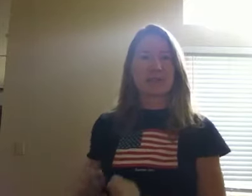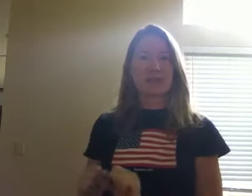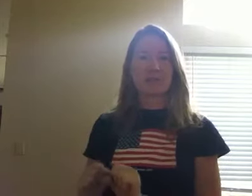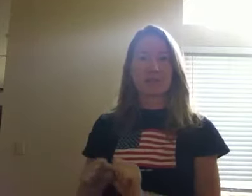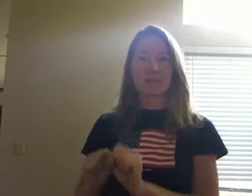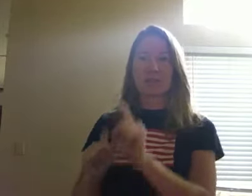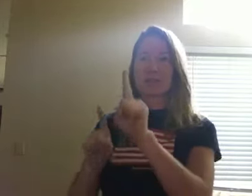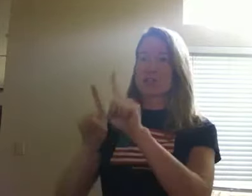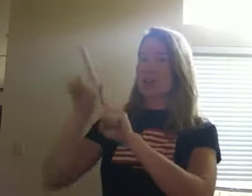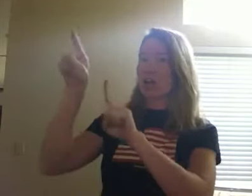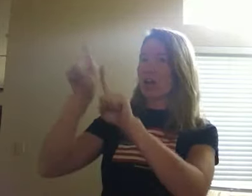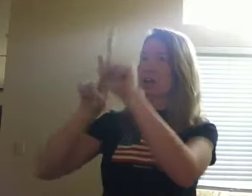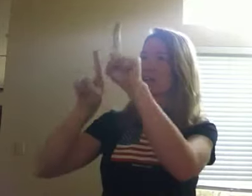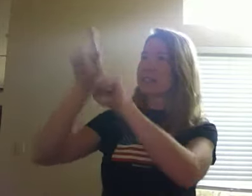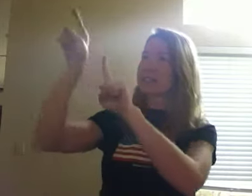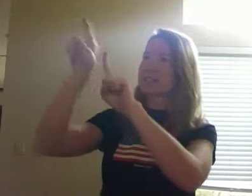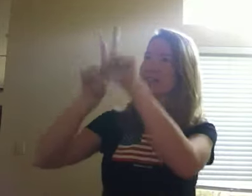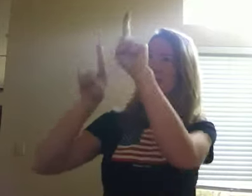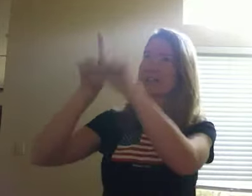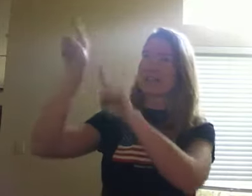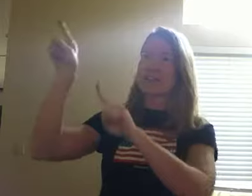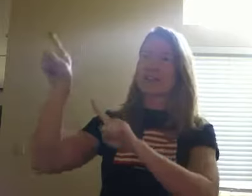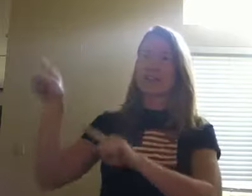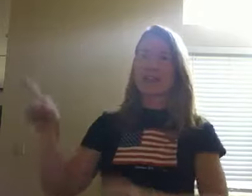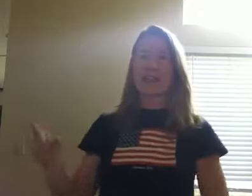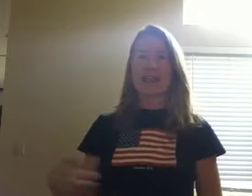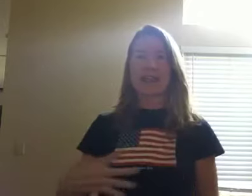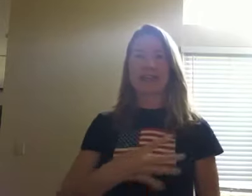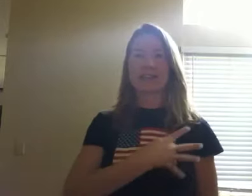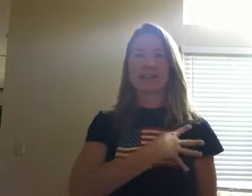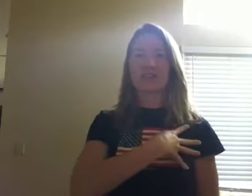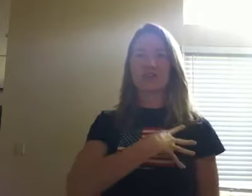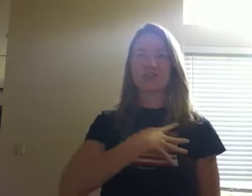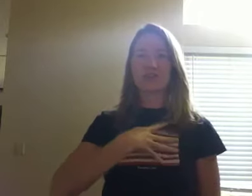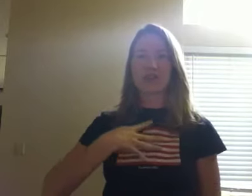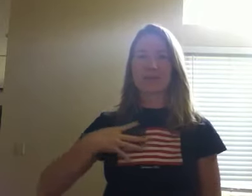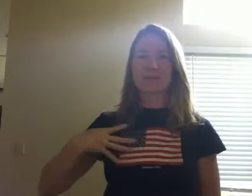signs for stars and stripes.